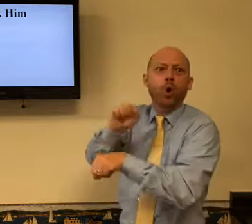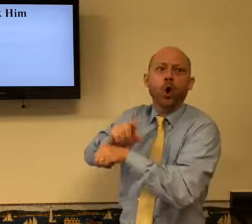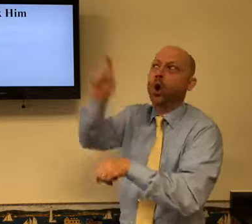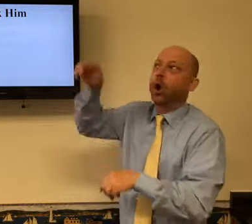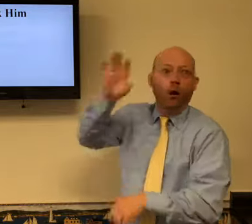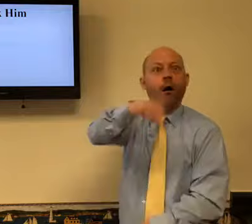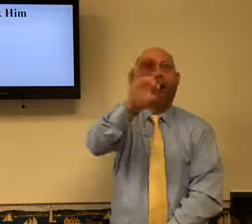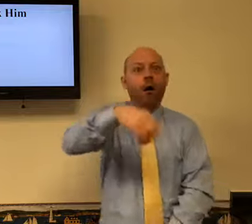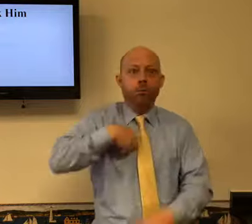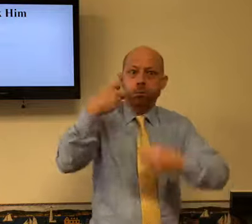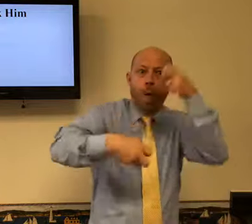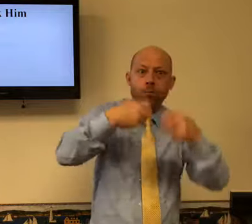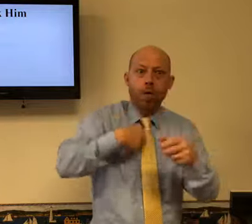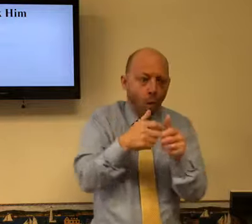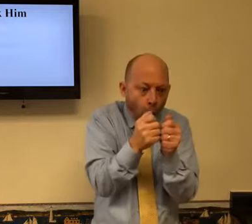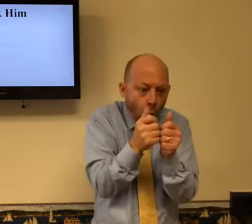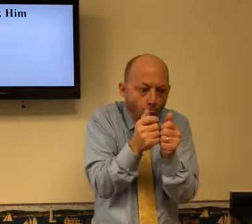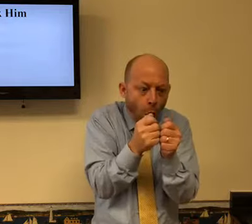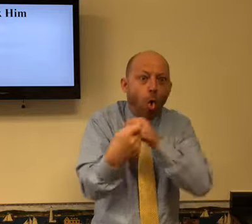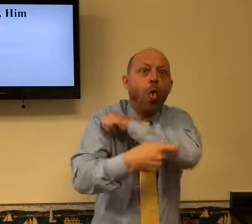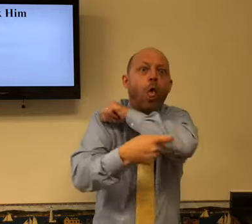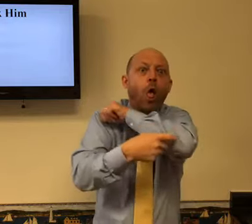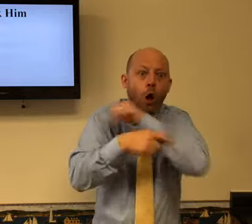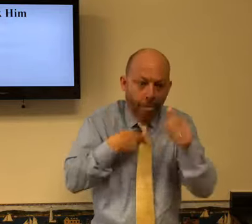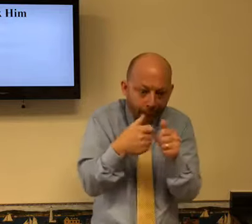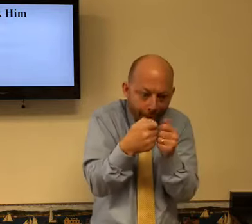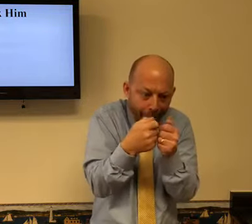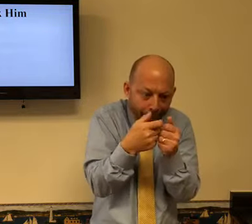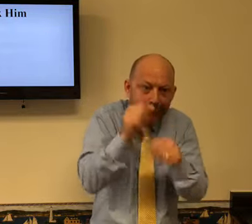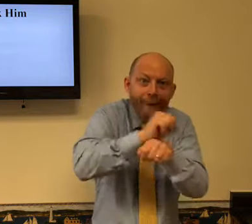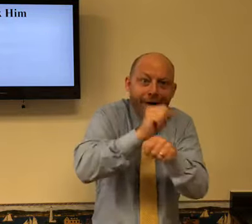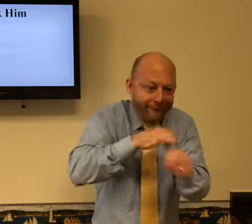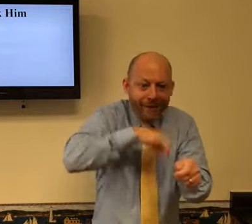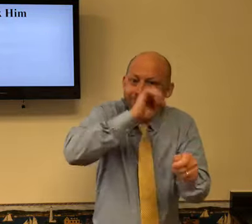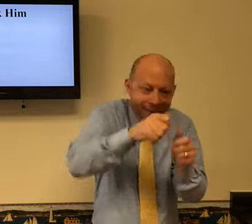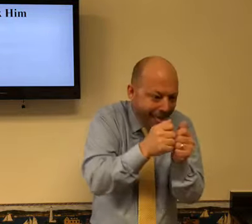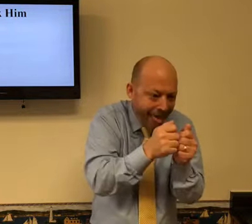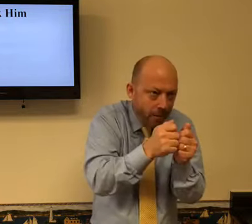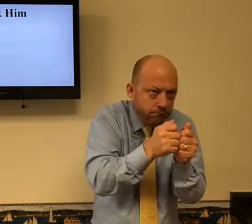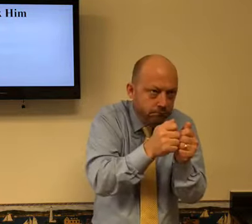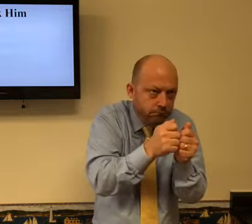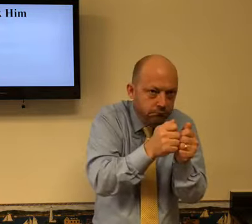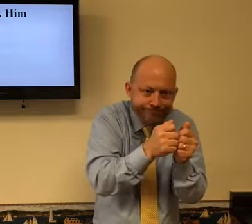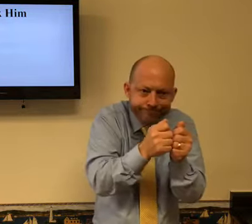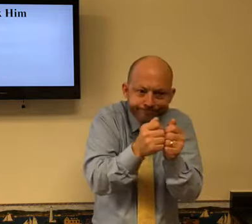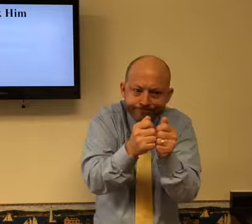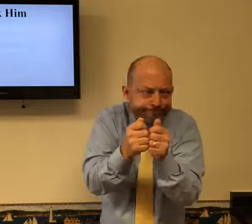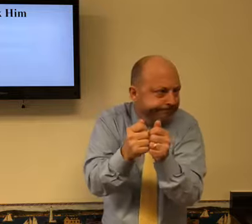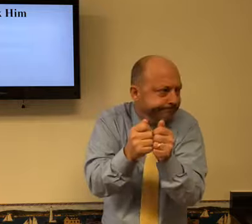Christian, a better worker. Get off your phone all the things that tempt you.